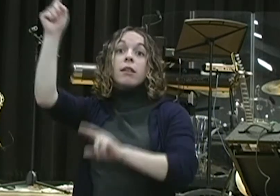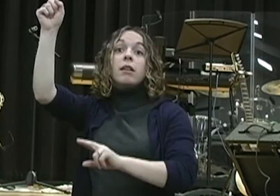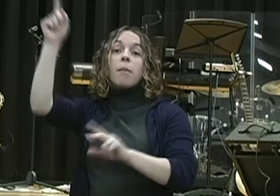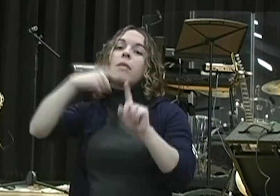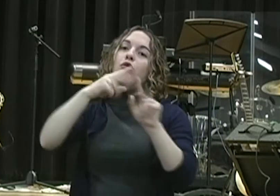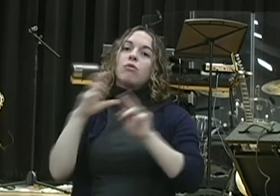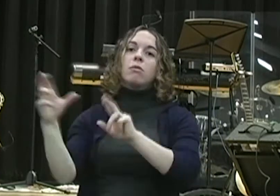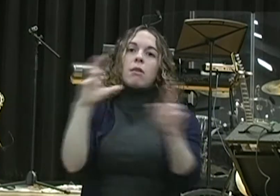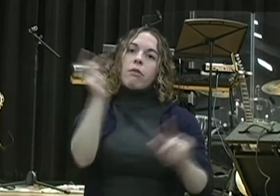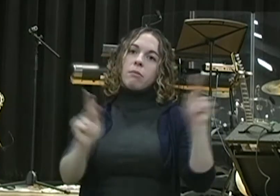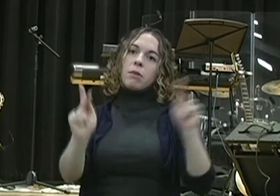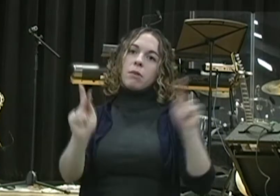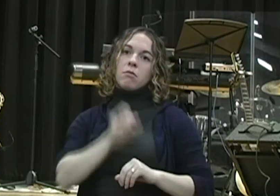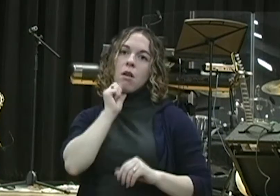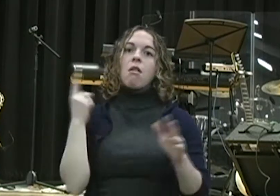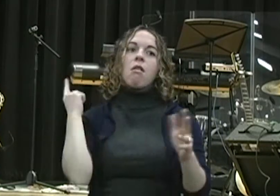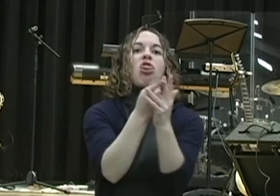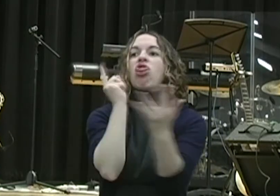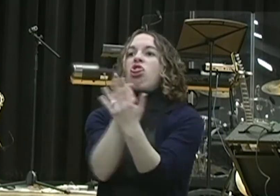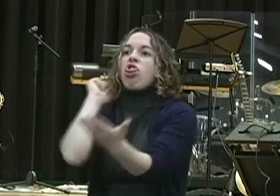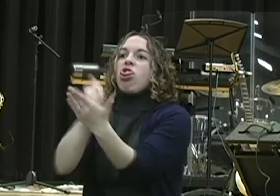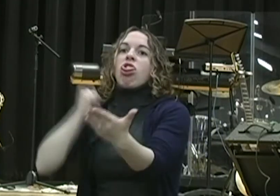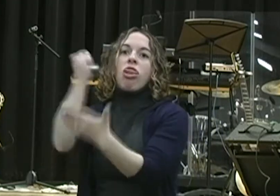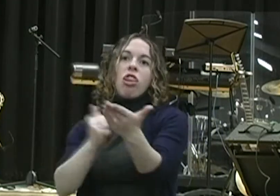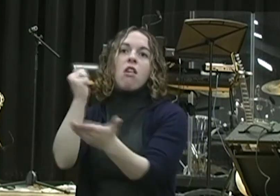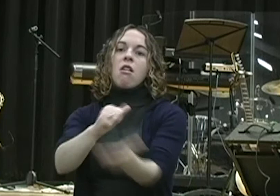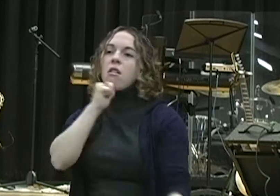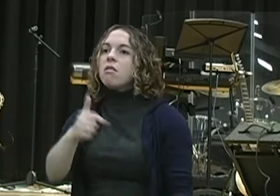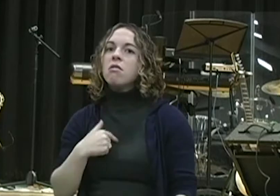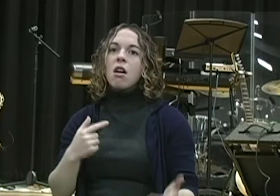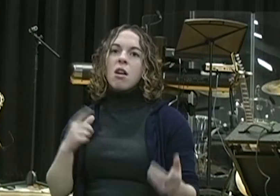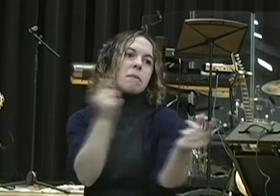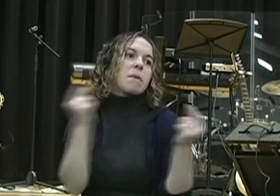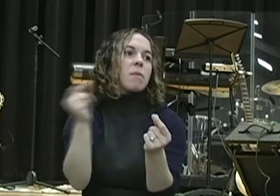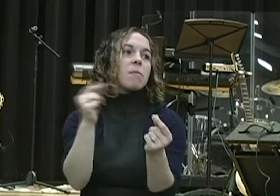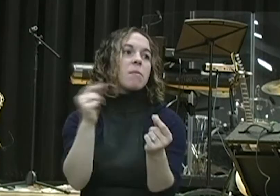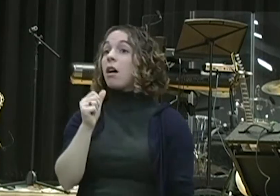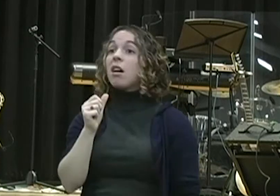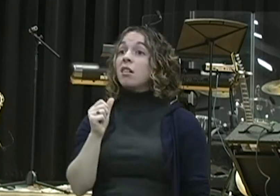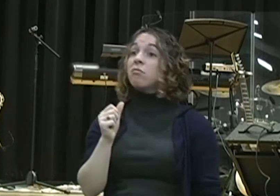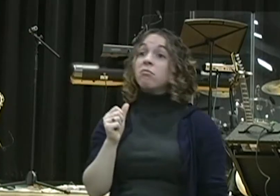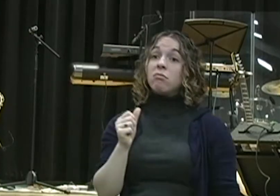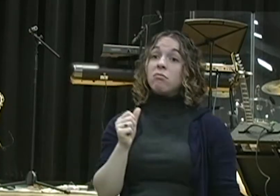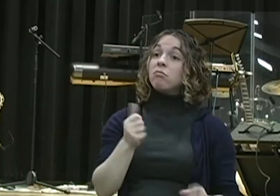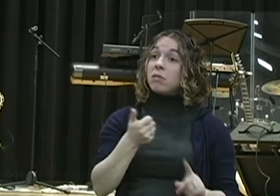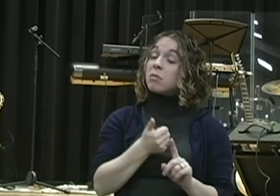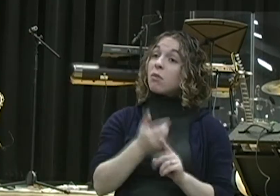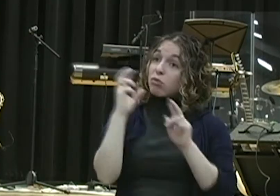prayer, we need to work hard and do things in the right way. Somebody say amen. Hallelujah. Do you ever hear of the